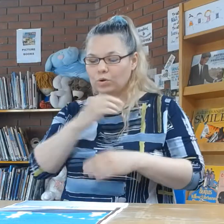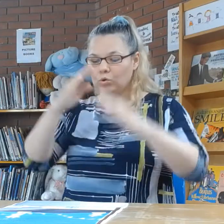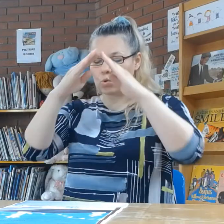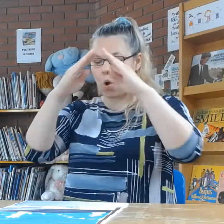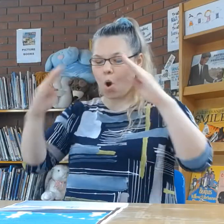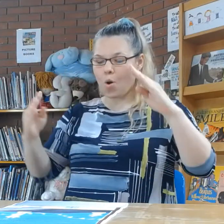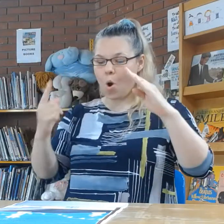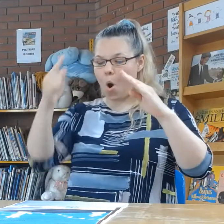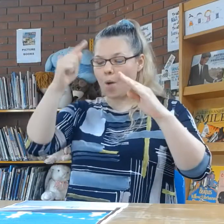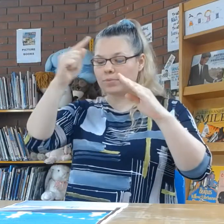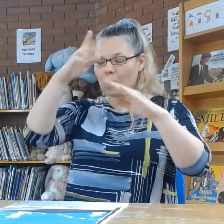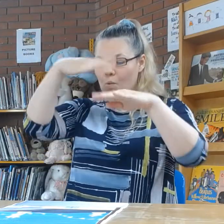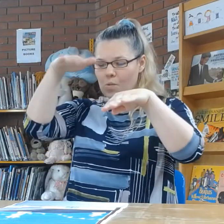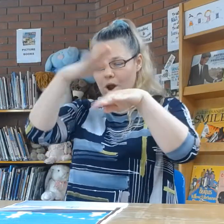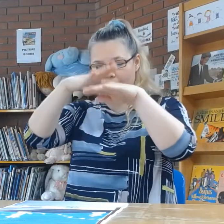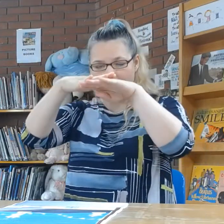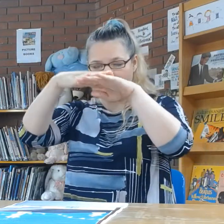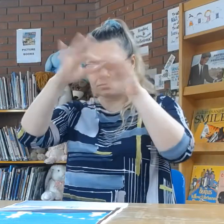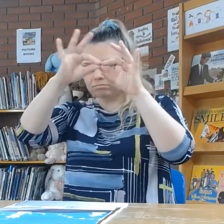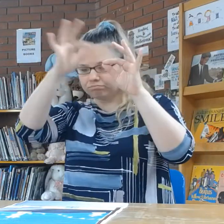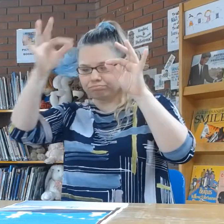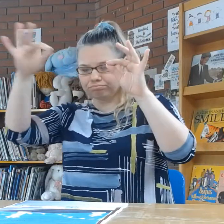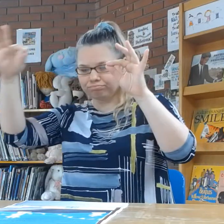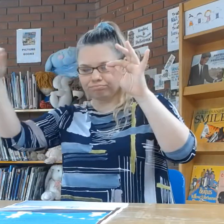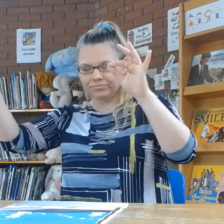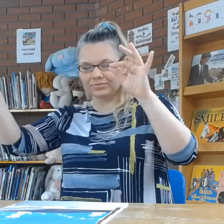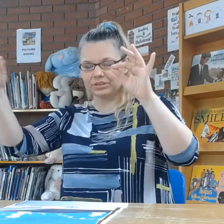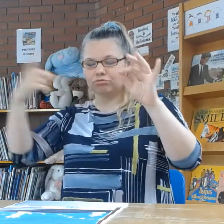white and orange bunting.